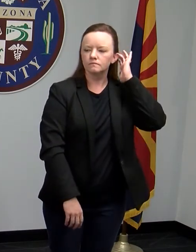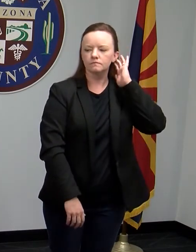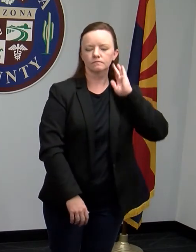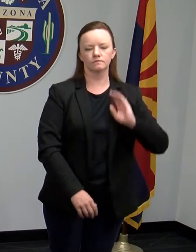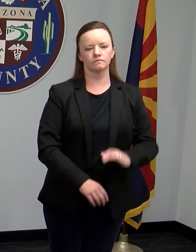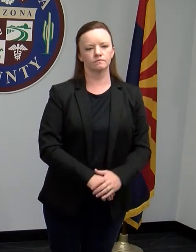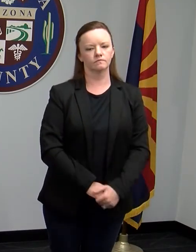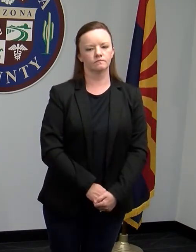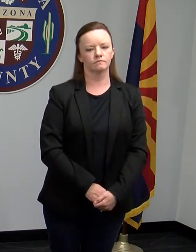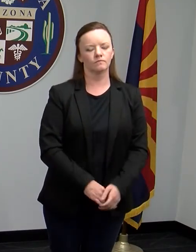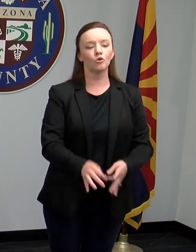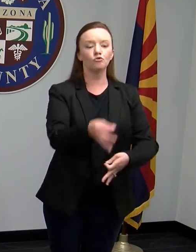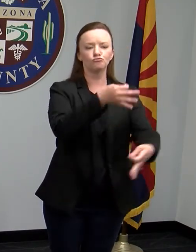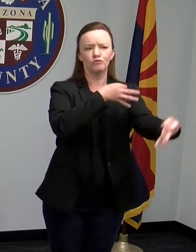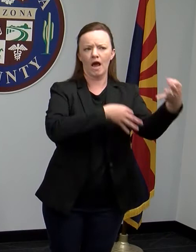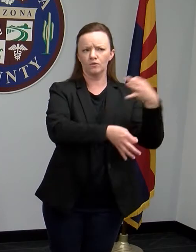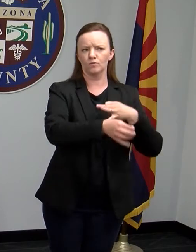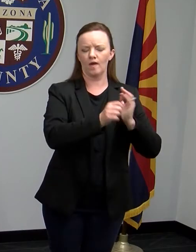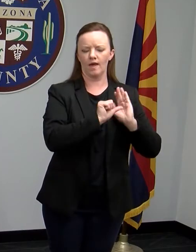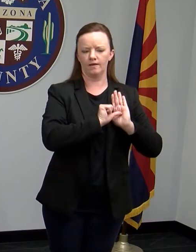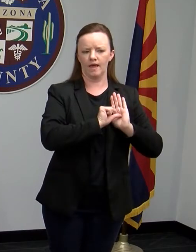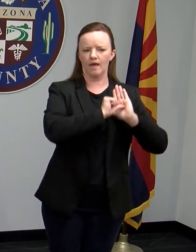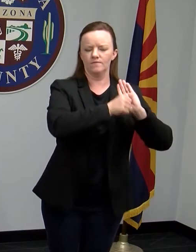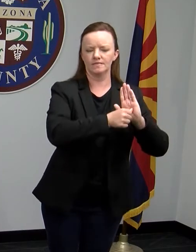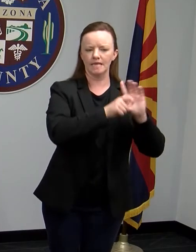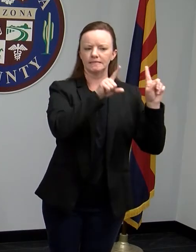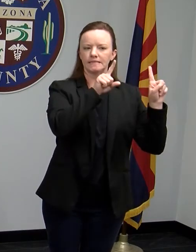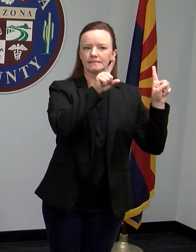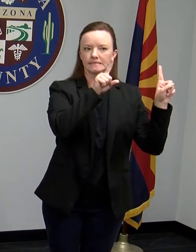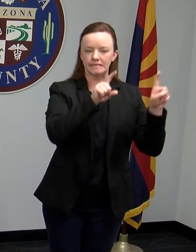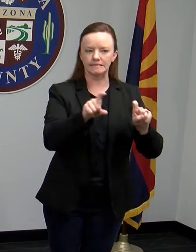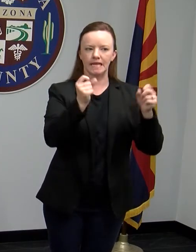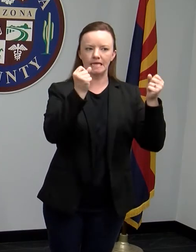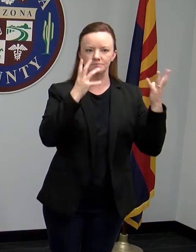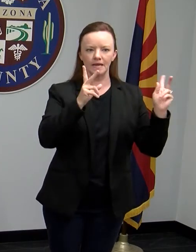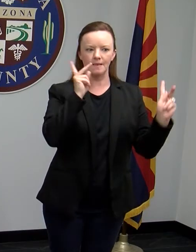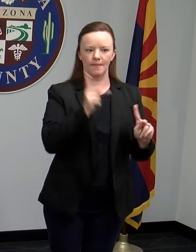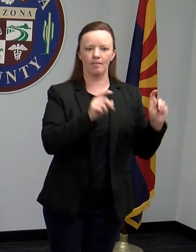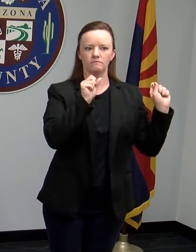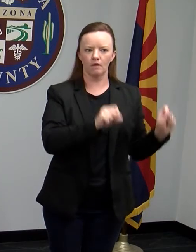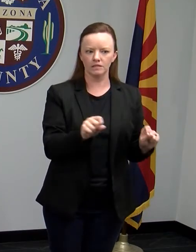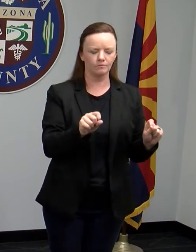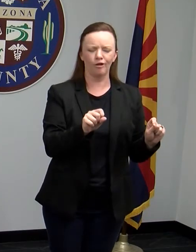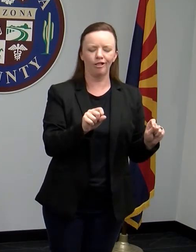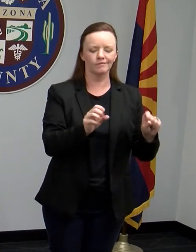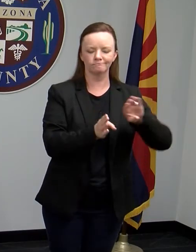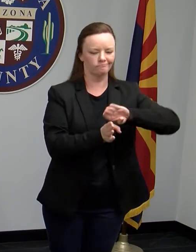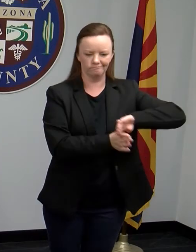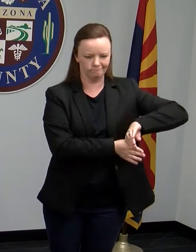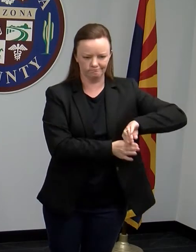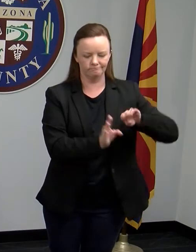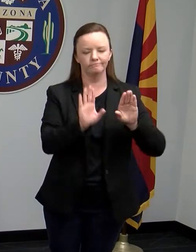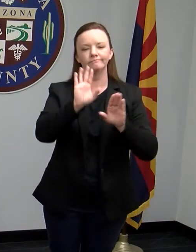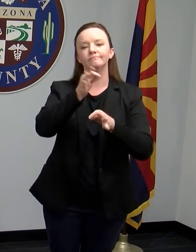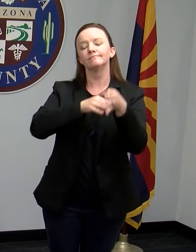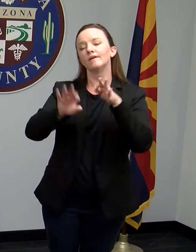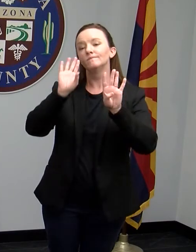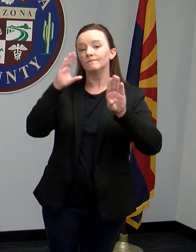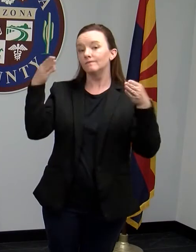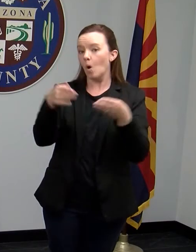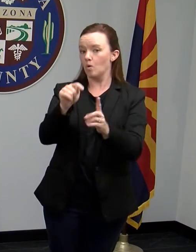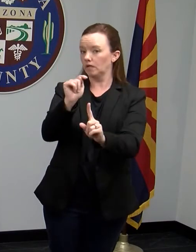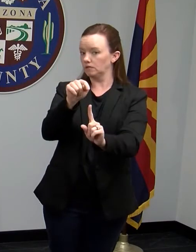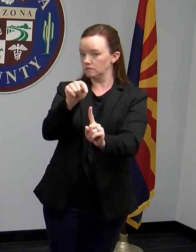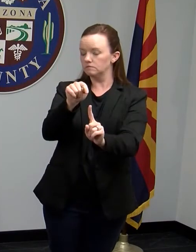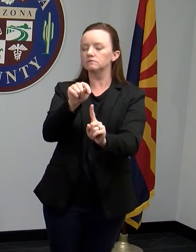I think rather than emphasizing testing as many people as possible, what we want to focus on is making